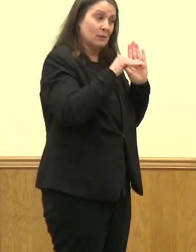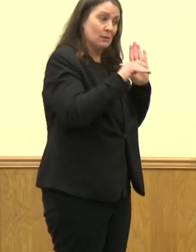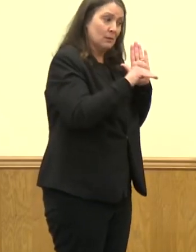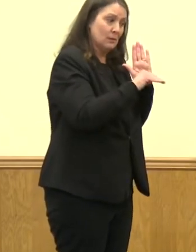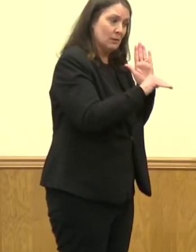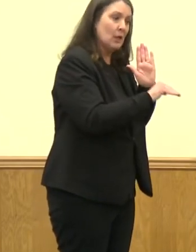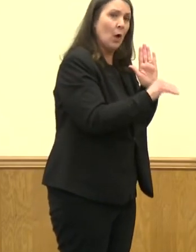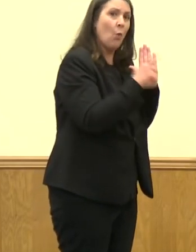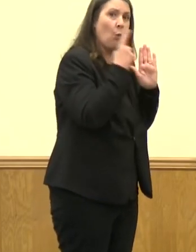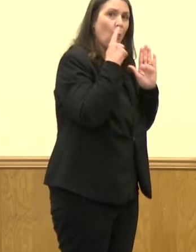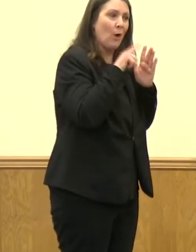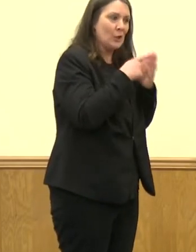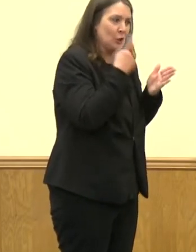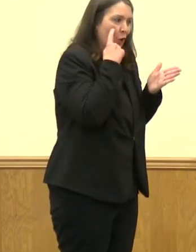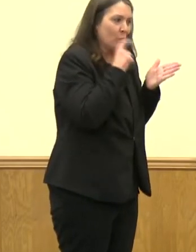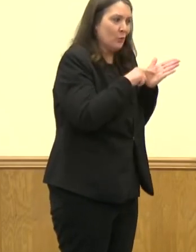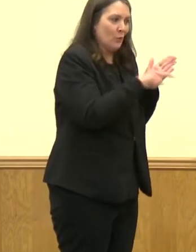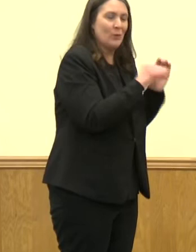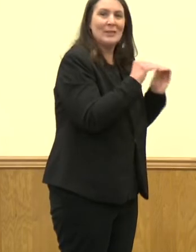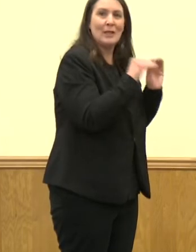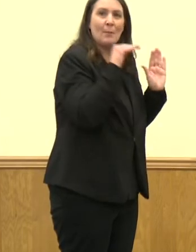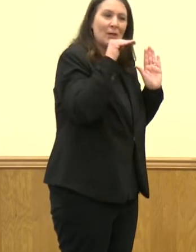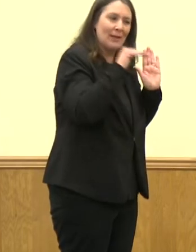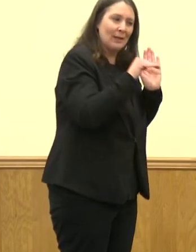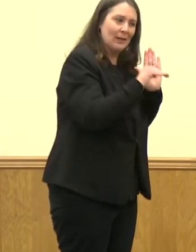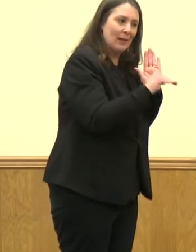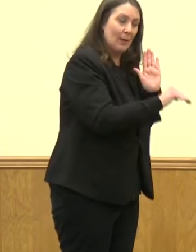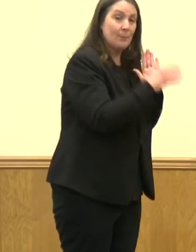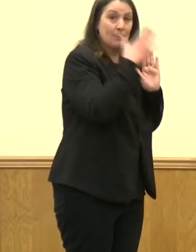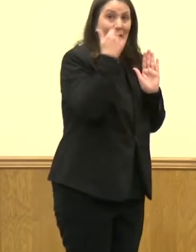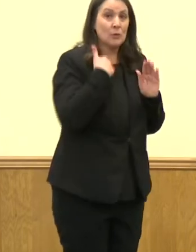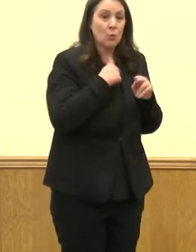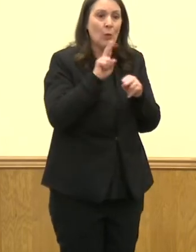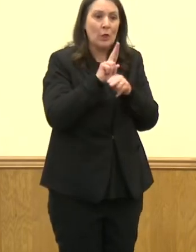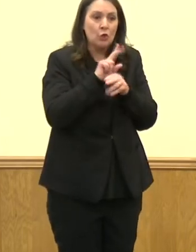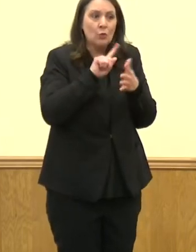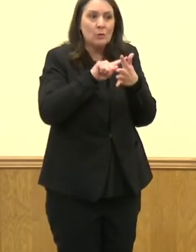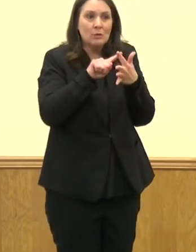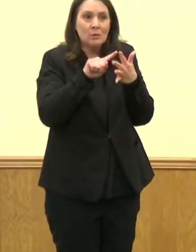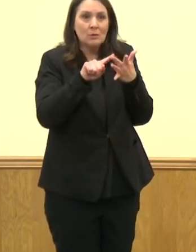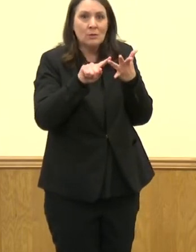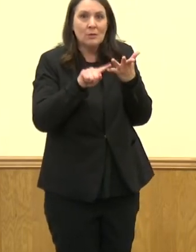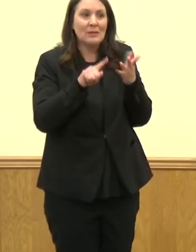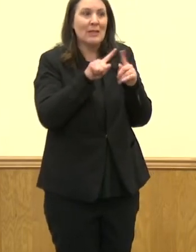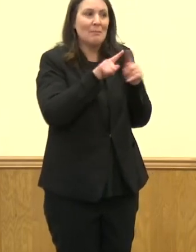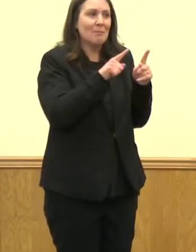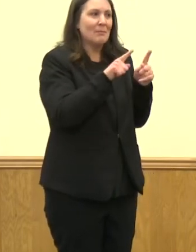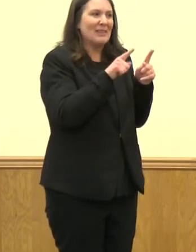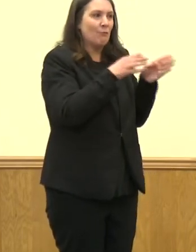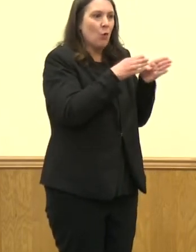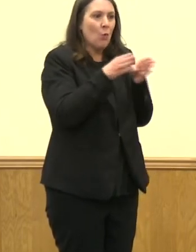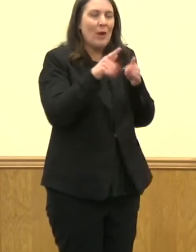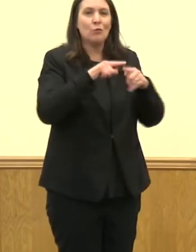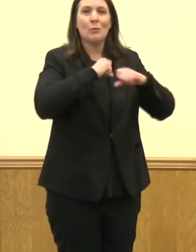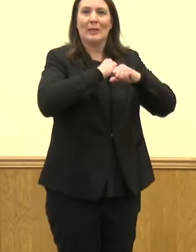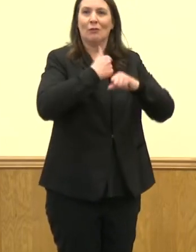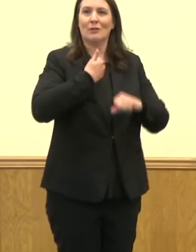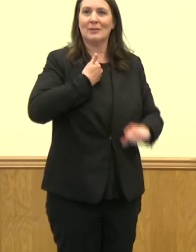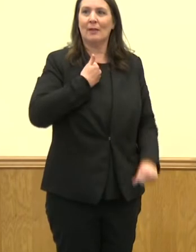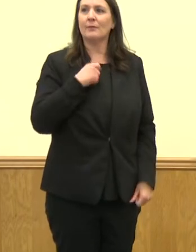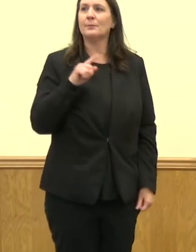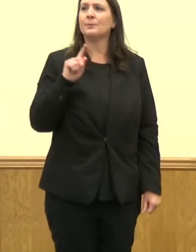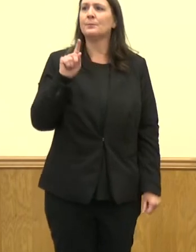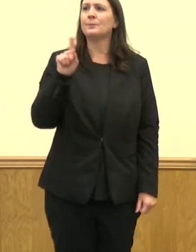see the correctiveness of it based on the fact that we've had all these protective measures in place. Beyond just the daily case count,